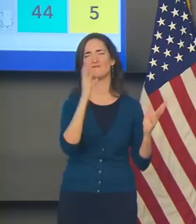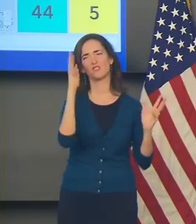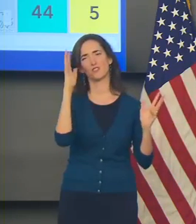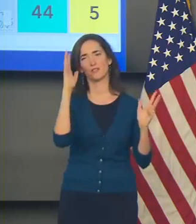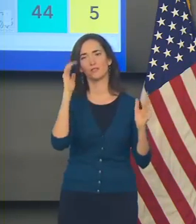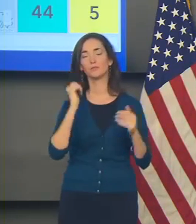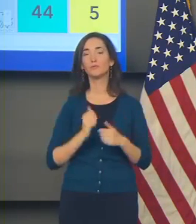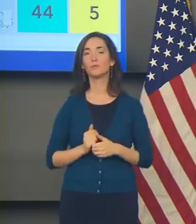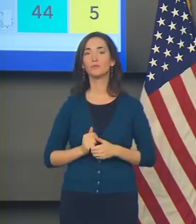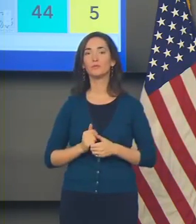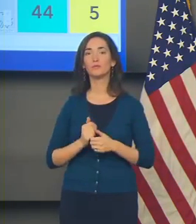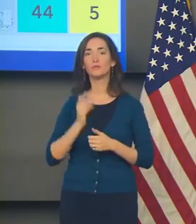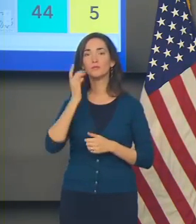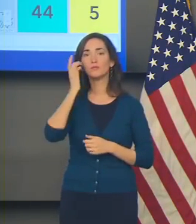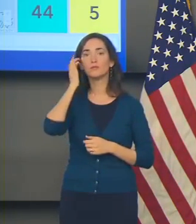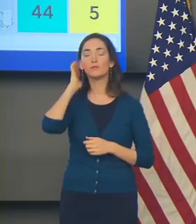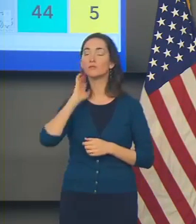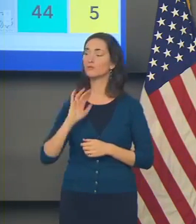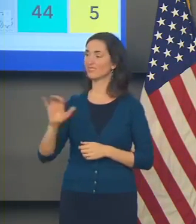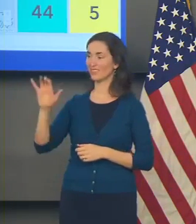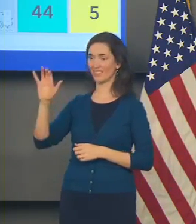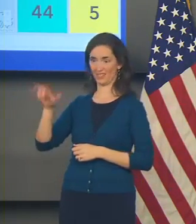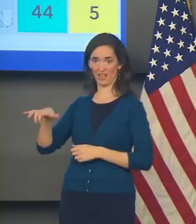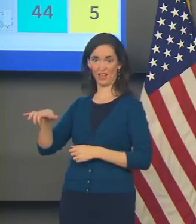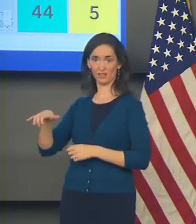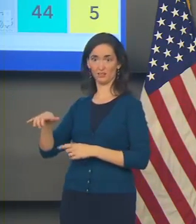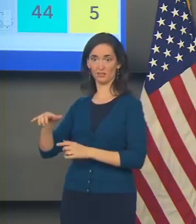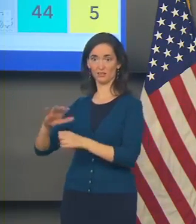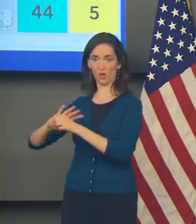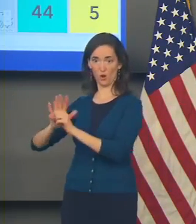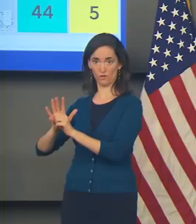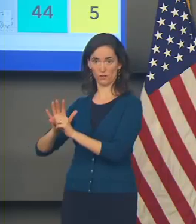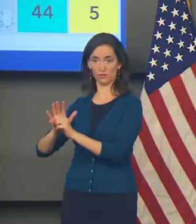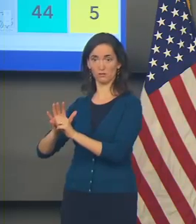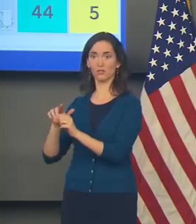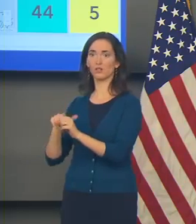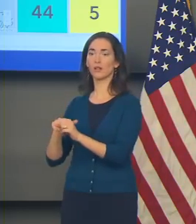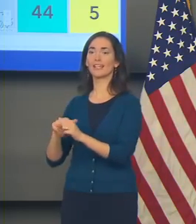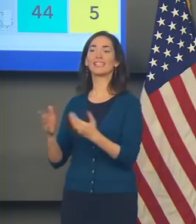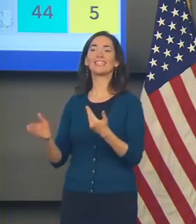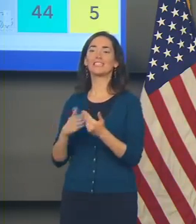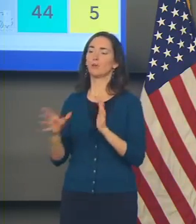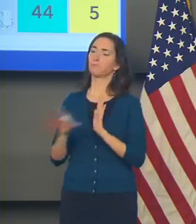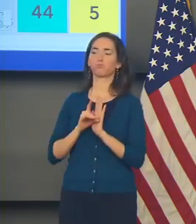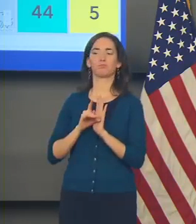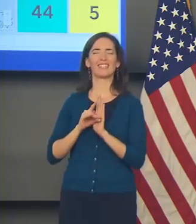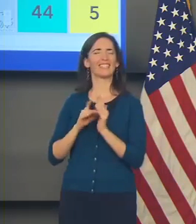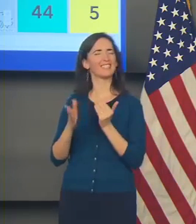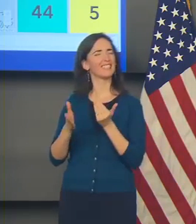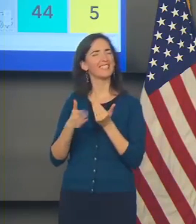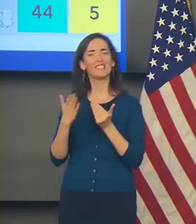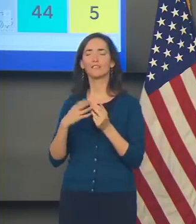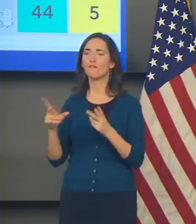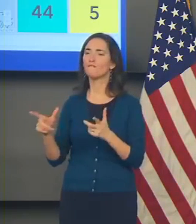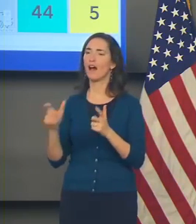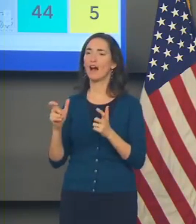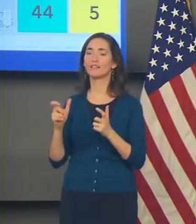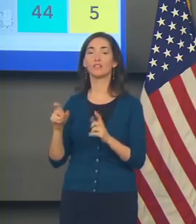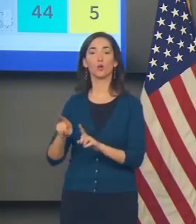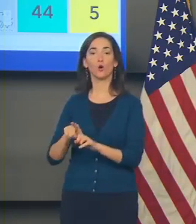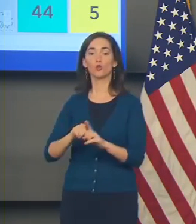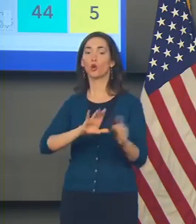This variant is much more transmissible and is a much more dangerous strain of the virus.